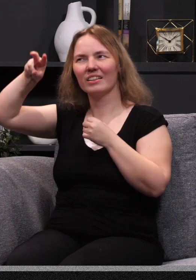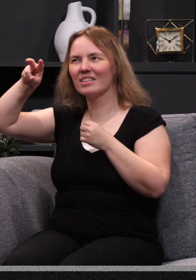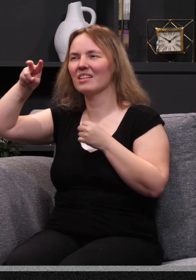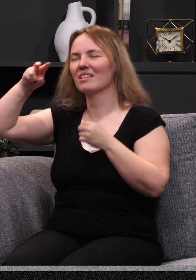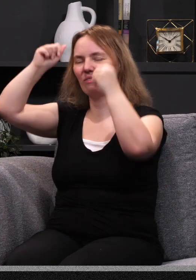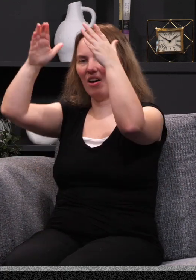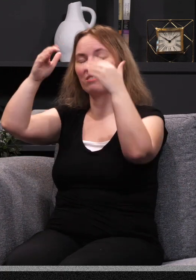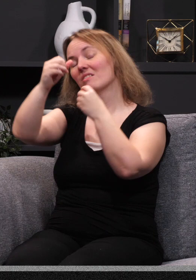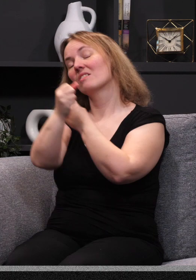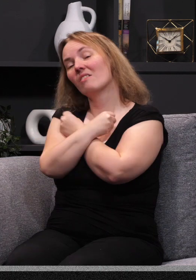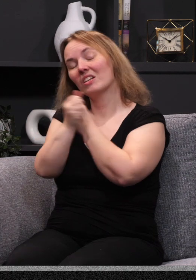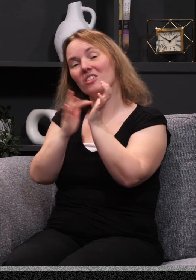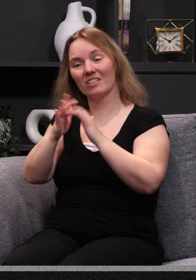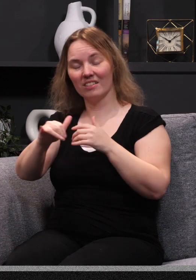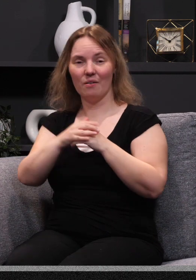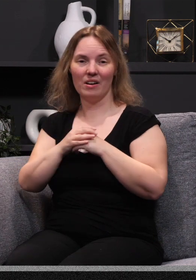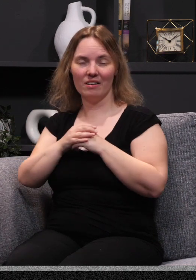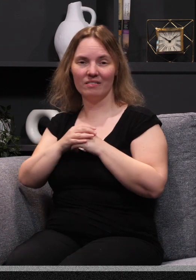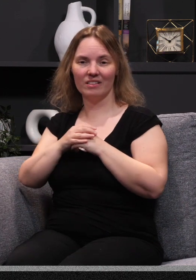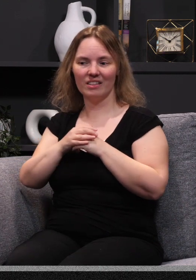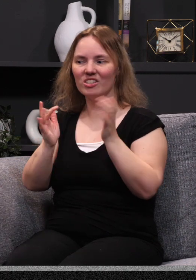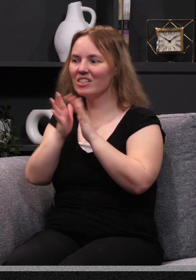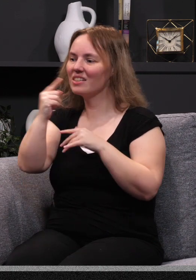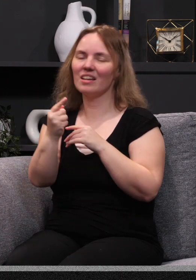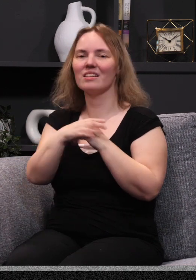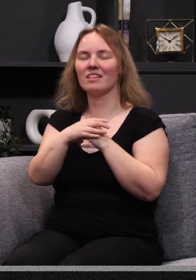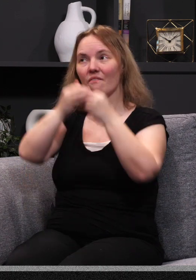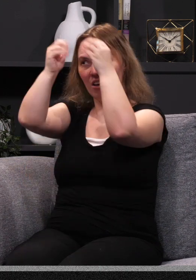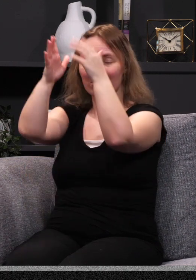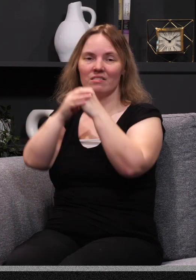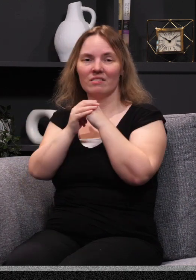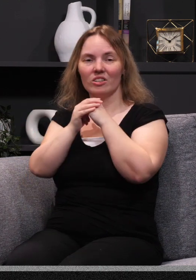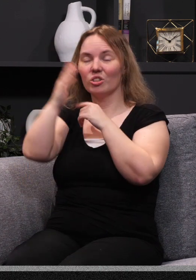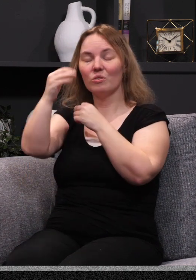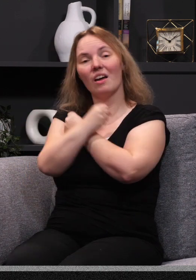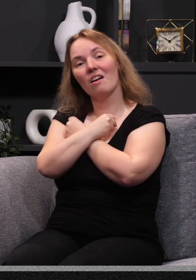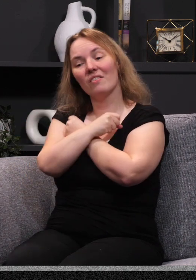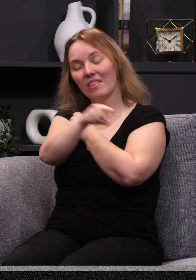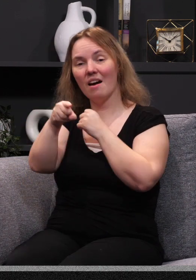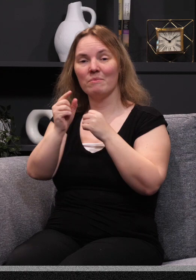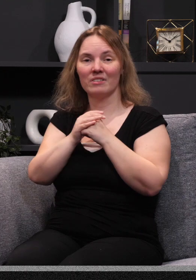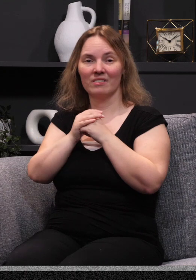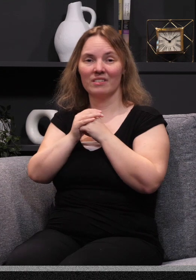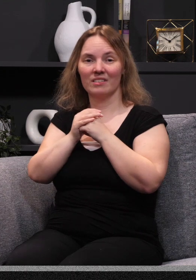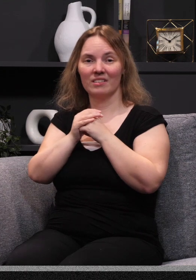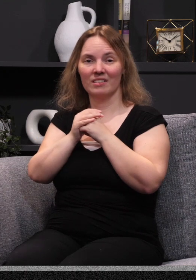that's no problem. I can see the Father loving Jesus that way. But then Jesus makes his incredible statement. says, Father, you love